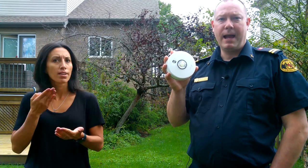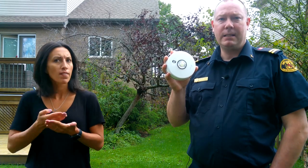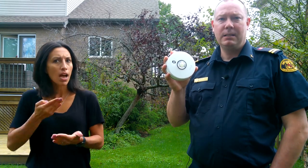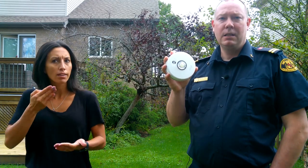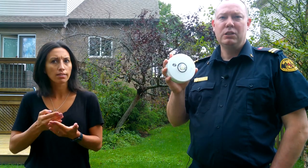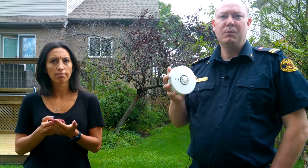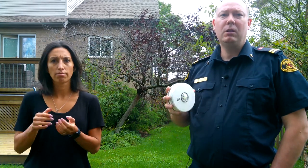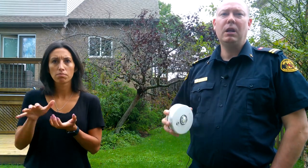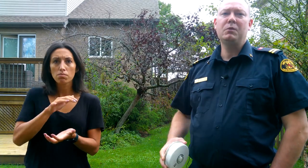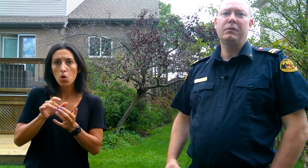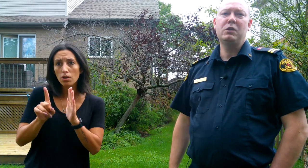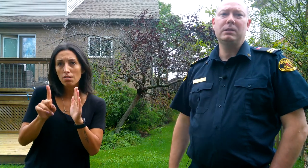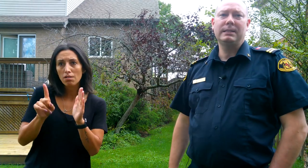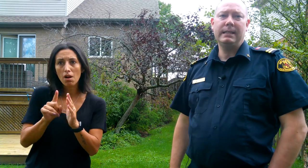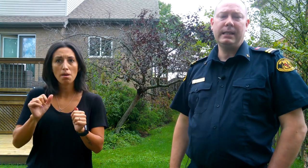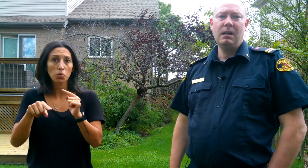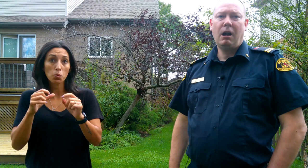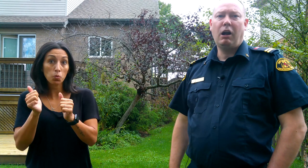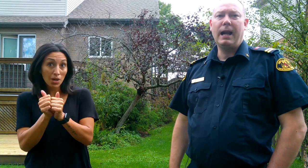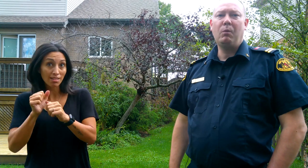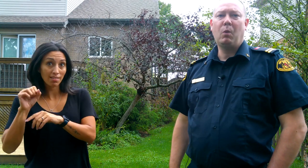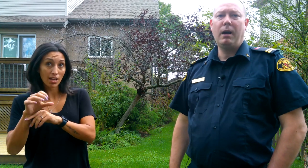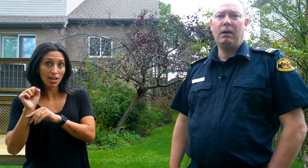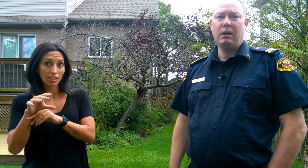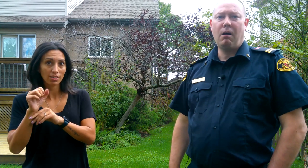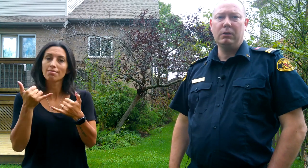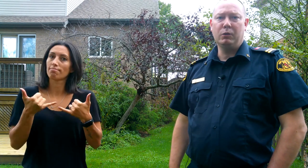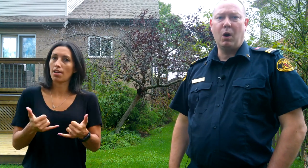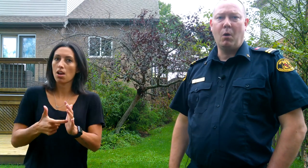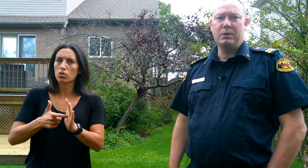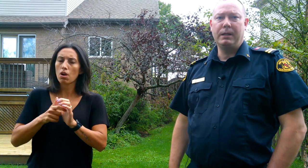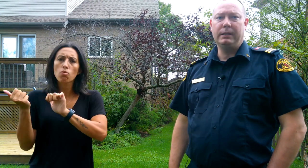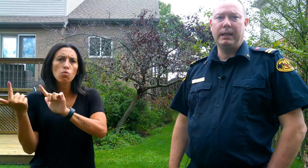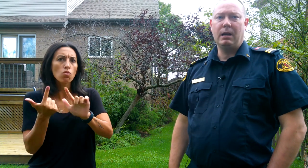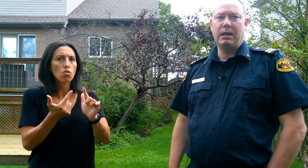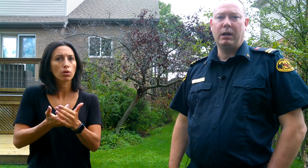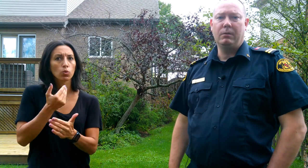fact smoke alarms with visual signaling are now required in all new homes built in Ontario